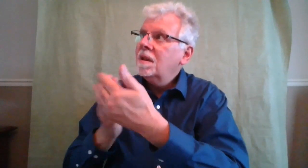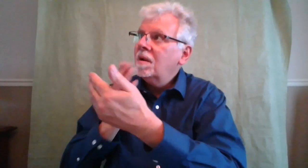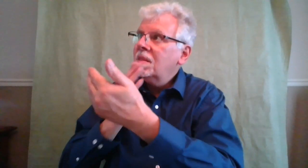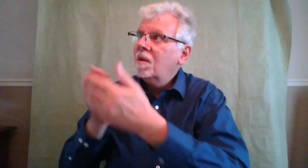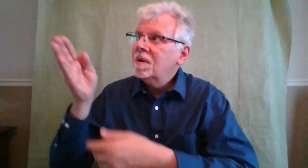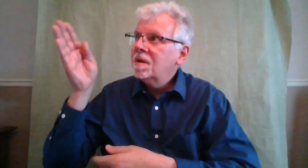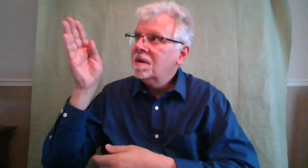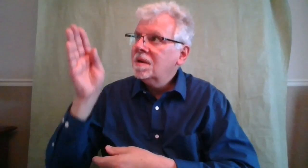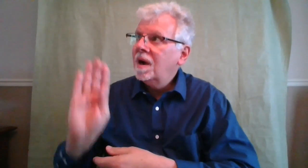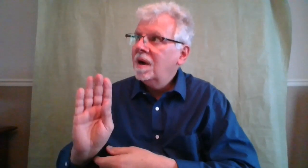Thanks be to God.